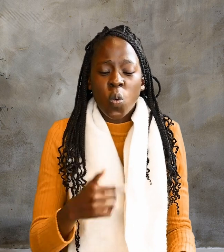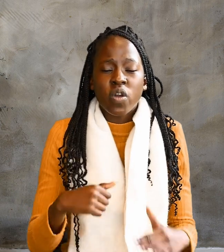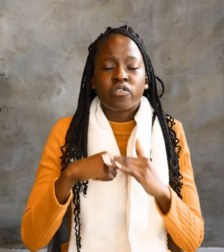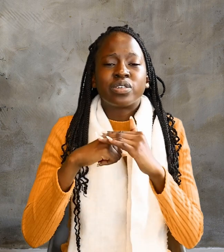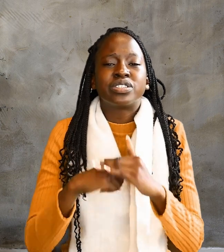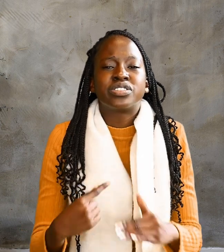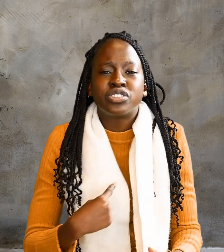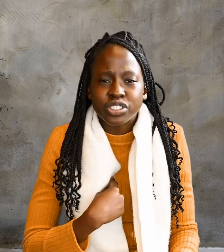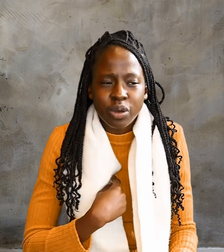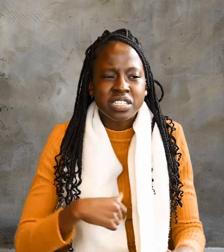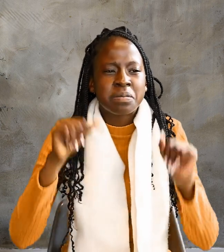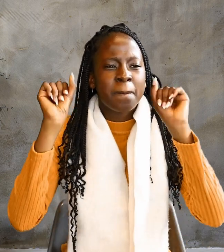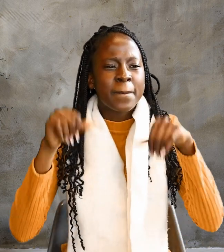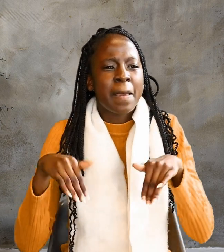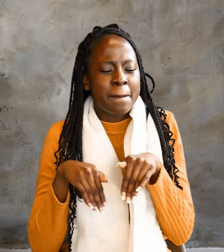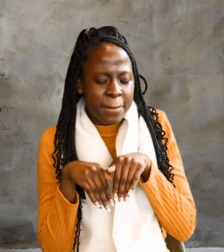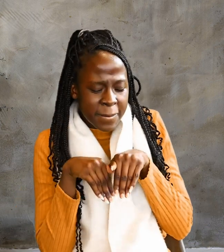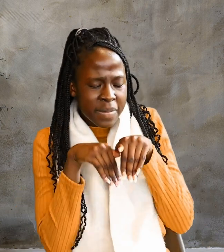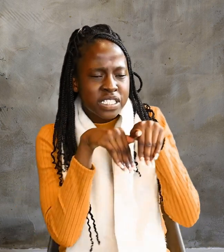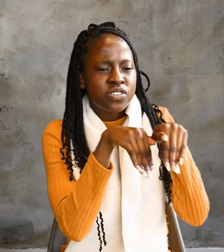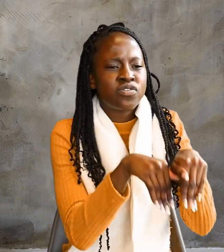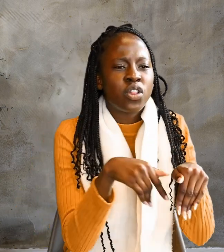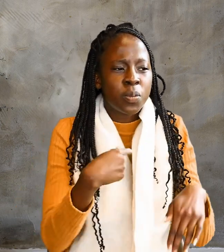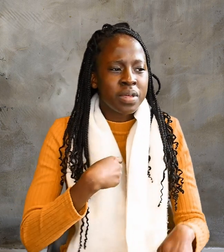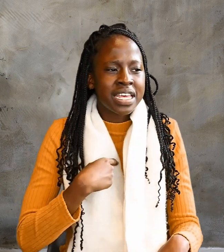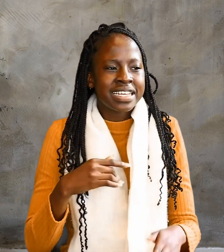Whoever serves, we must follow me.